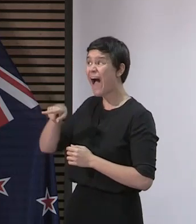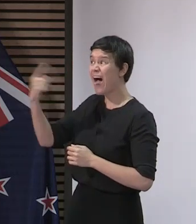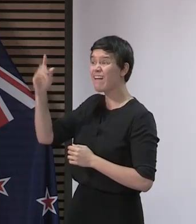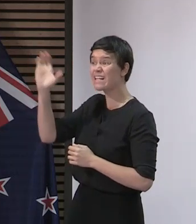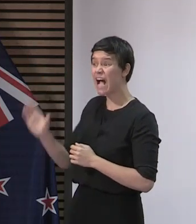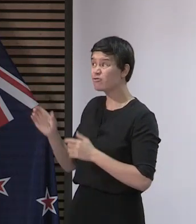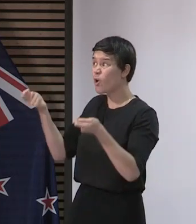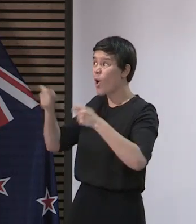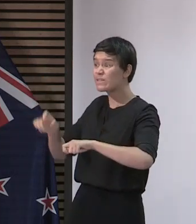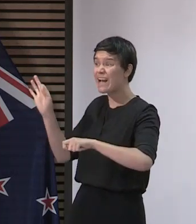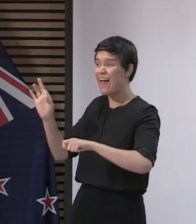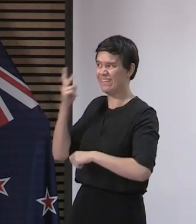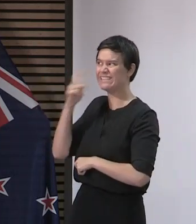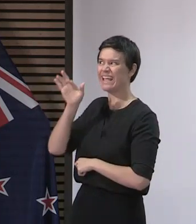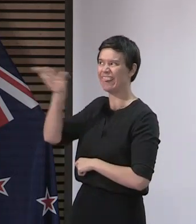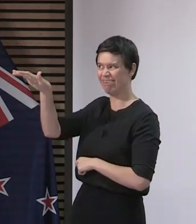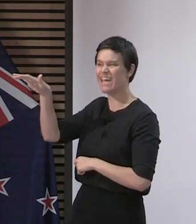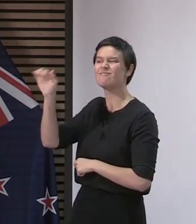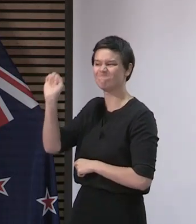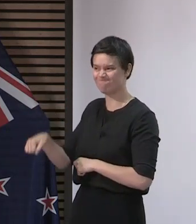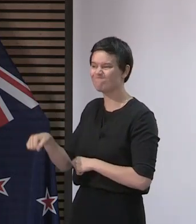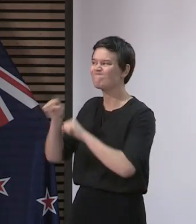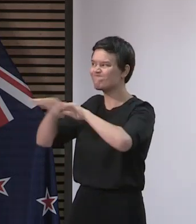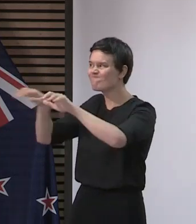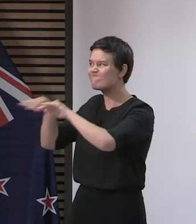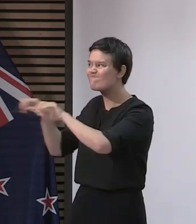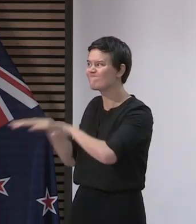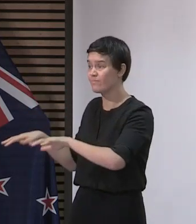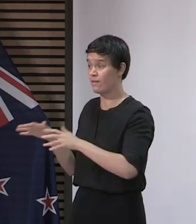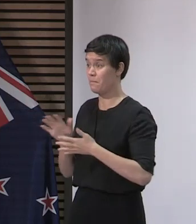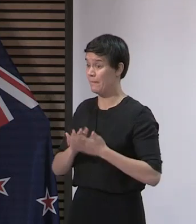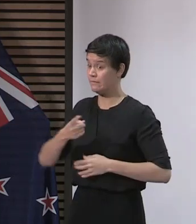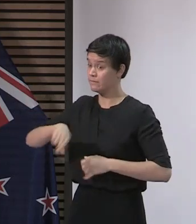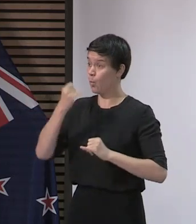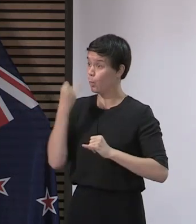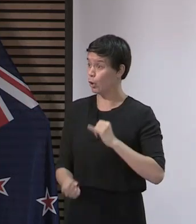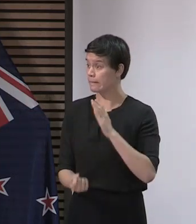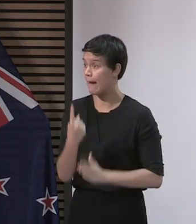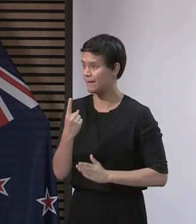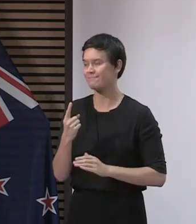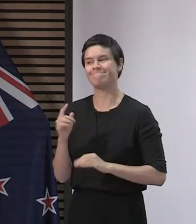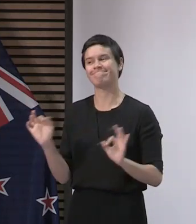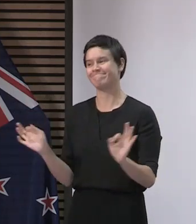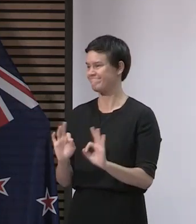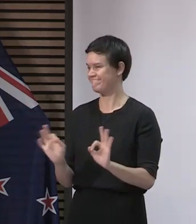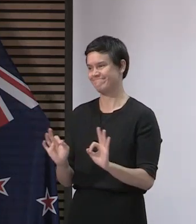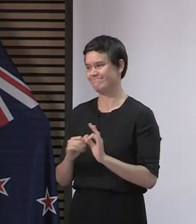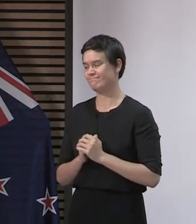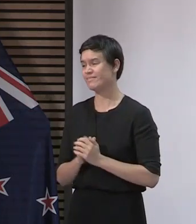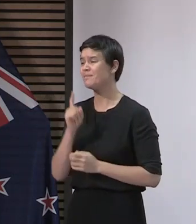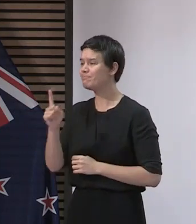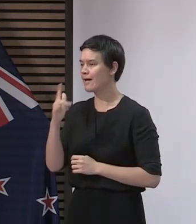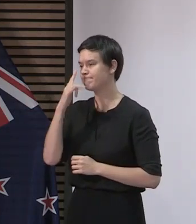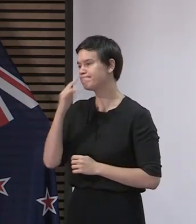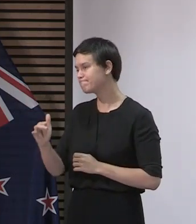other countries. Through our cumulative actions we have avoided the worst. Tragically what we have been unable to stop is the loss